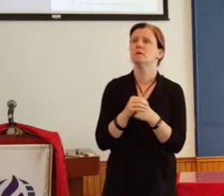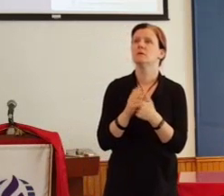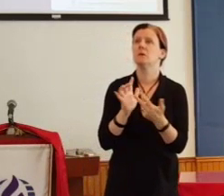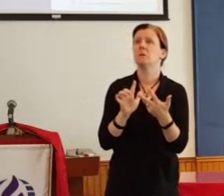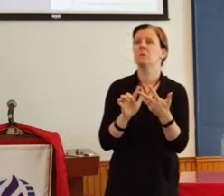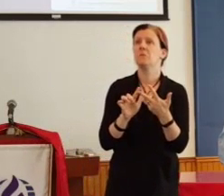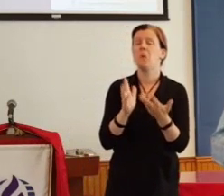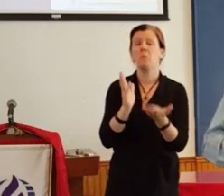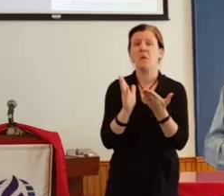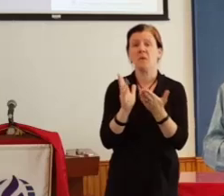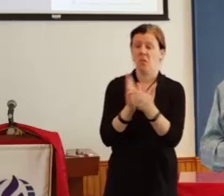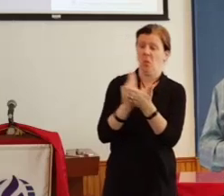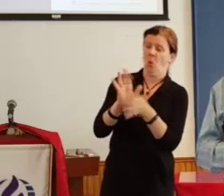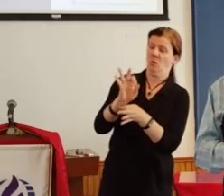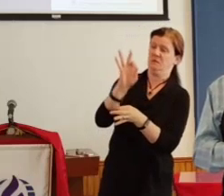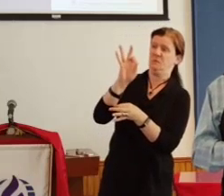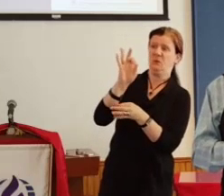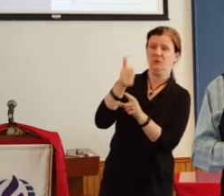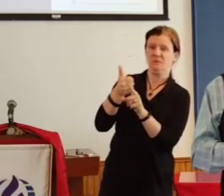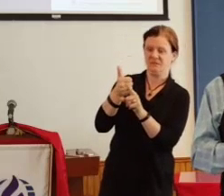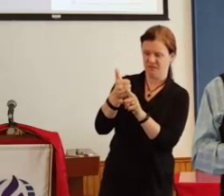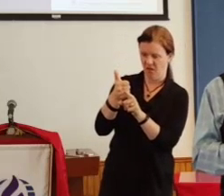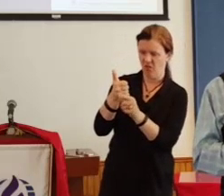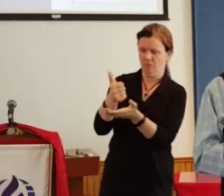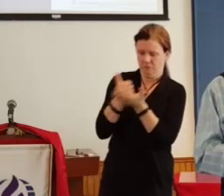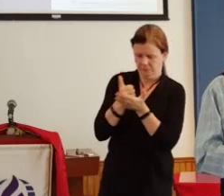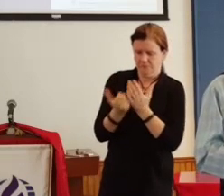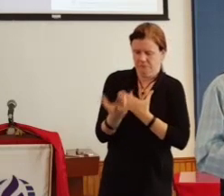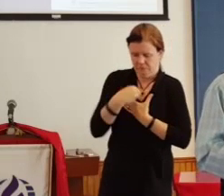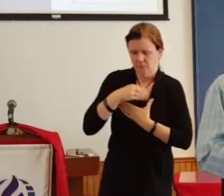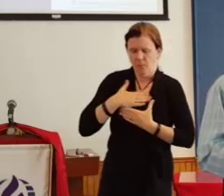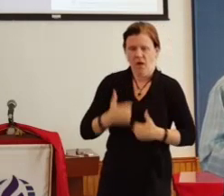actually be guiding them, showing them the path ahead.